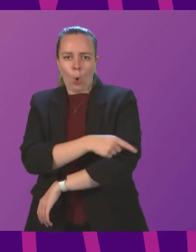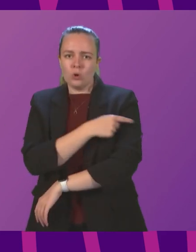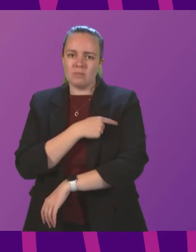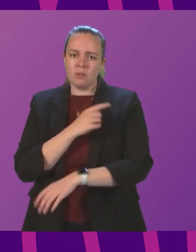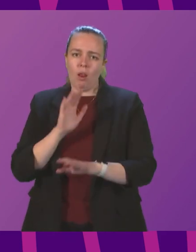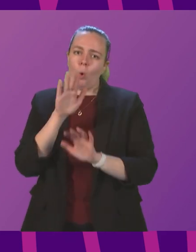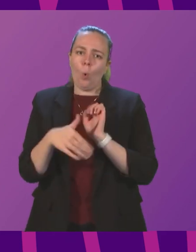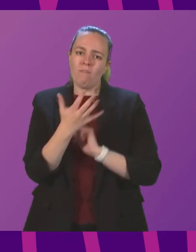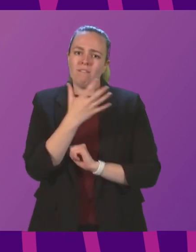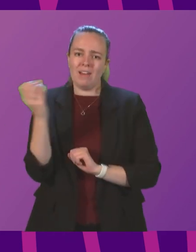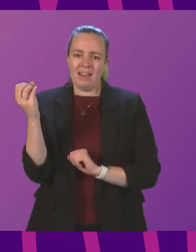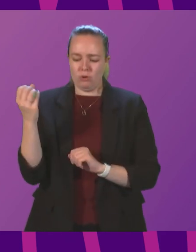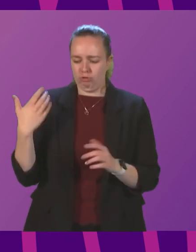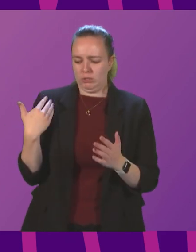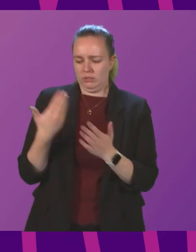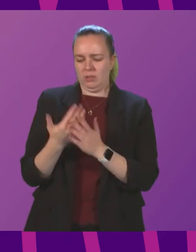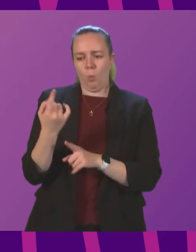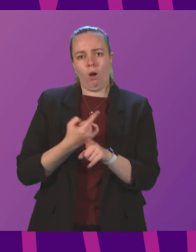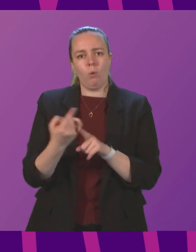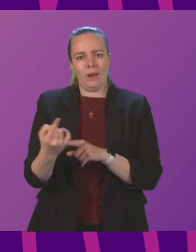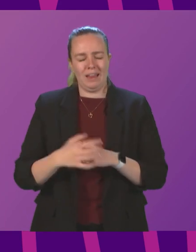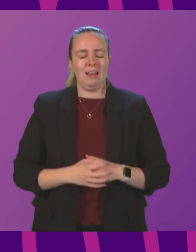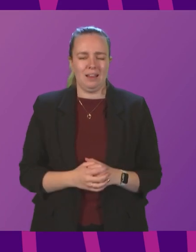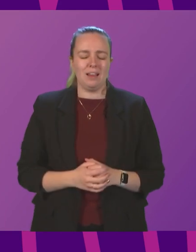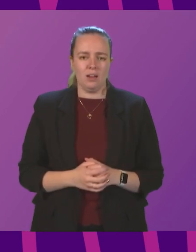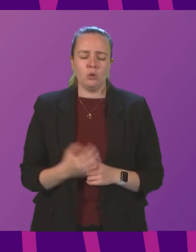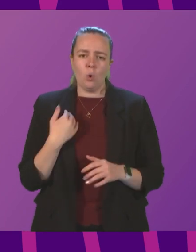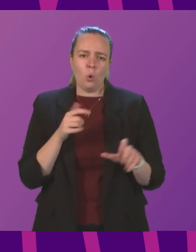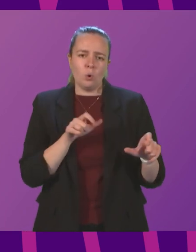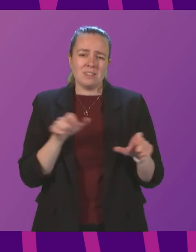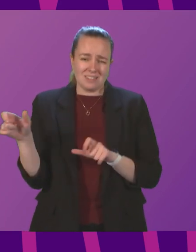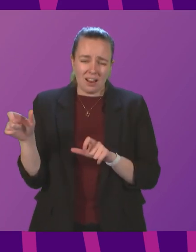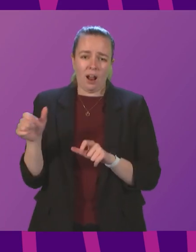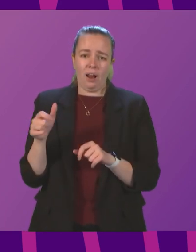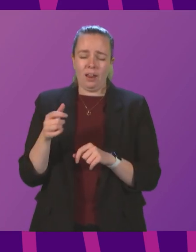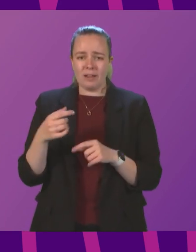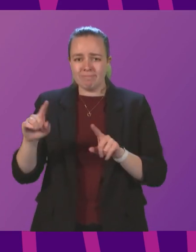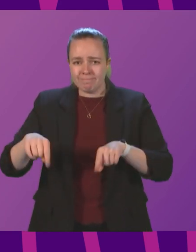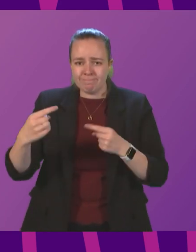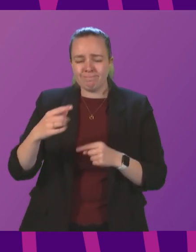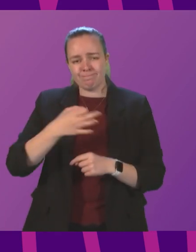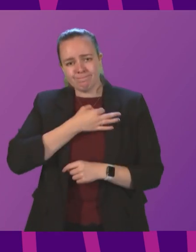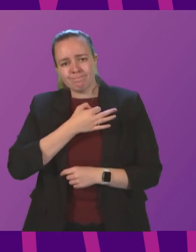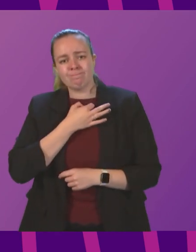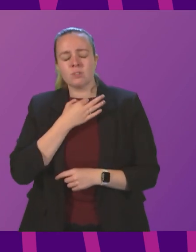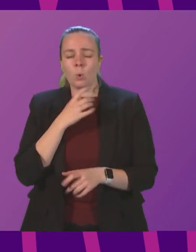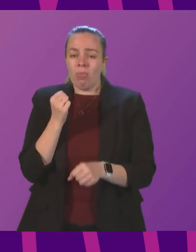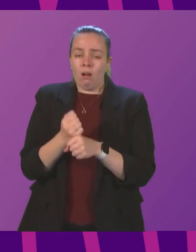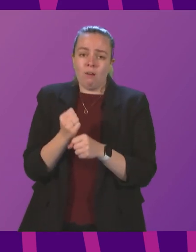hospital in excess of 500 in the last seven days. So we face significant threats and dangers. So the government has